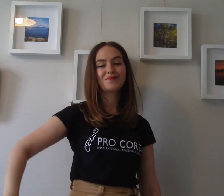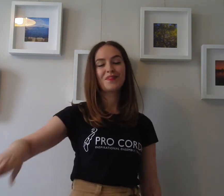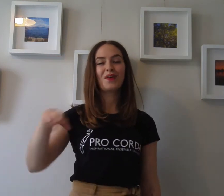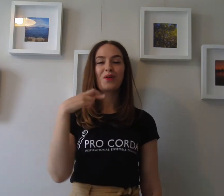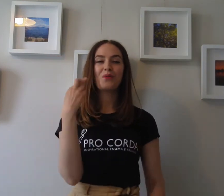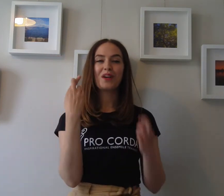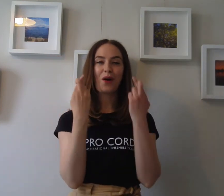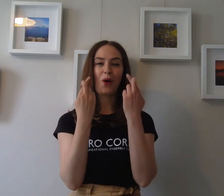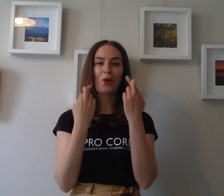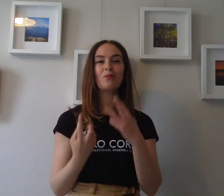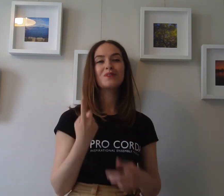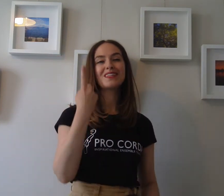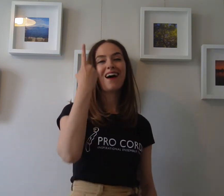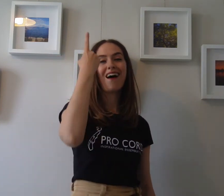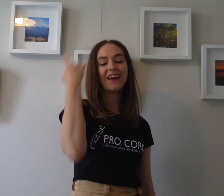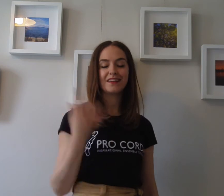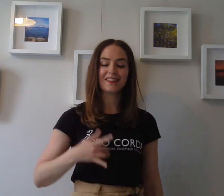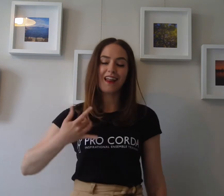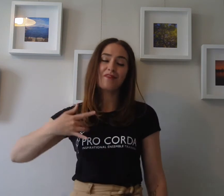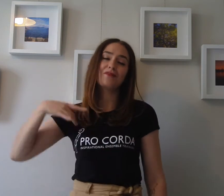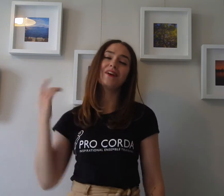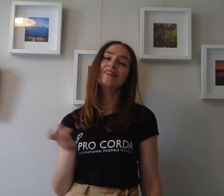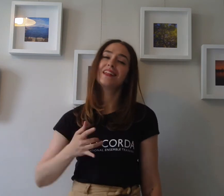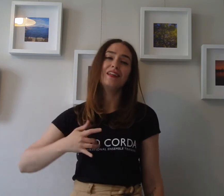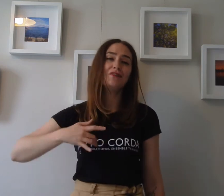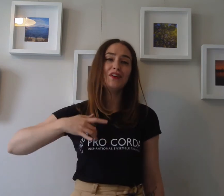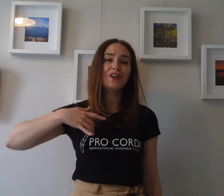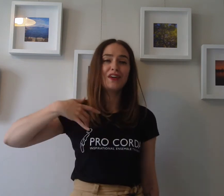When hope was my end, life was living.